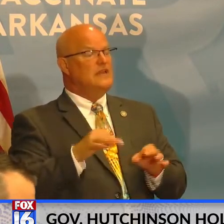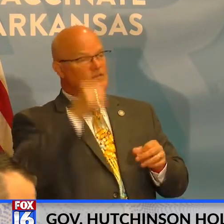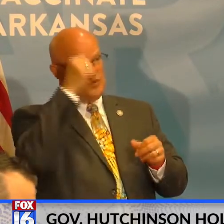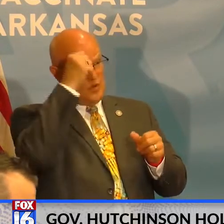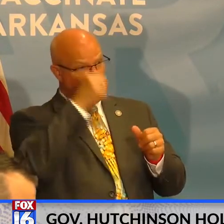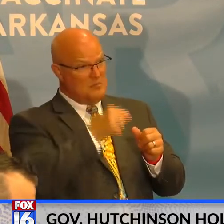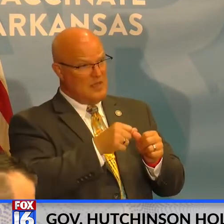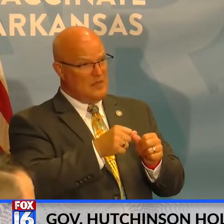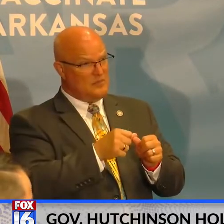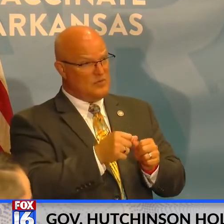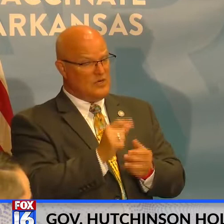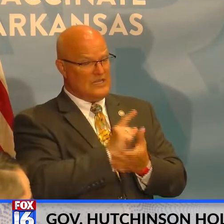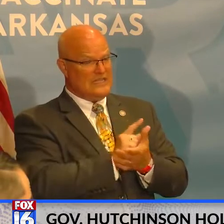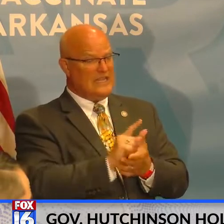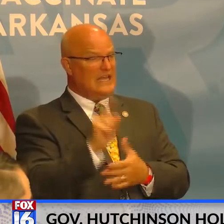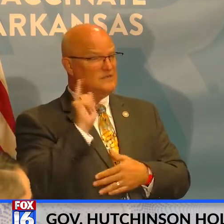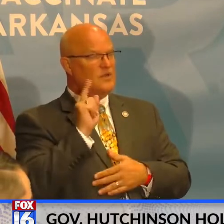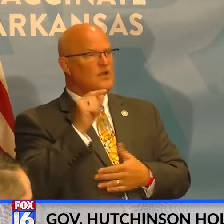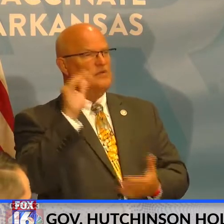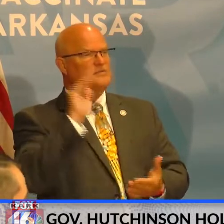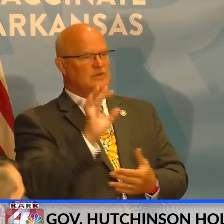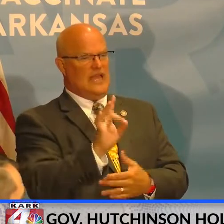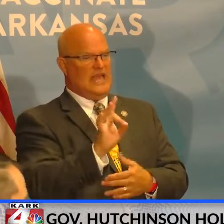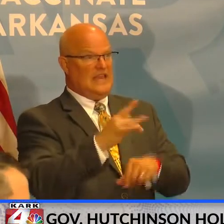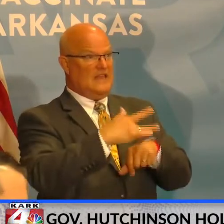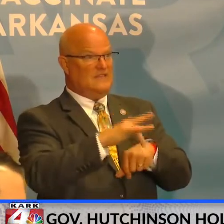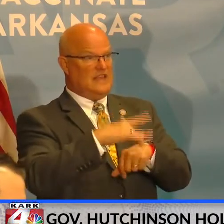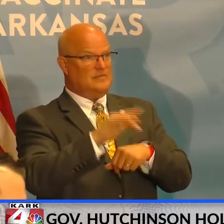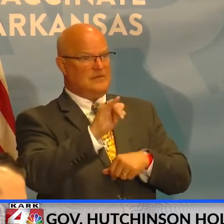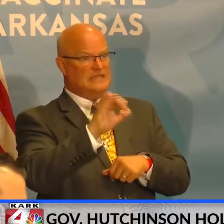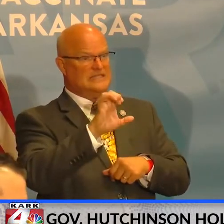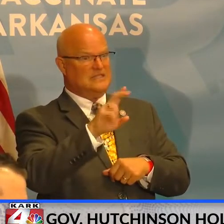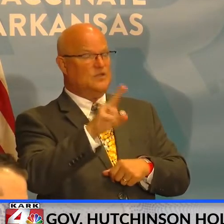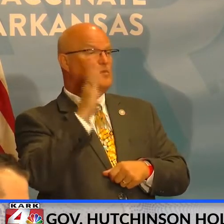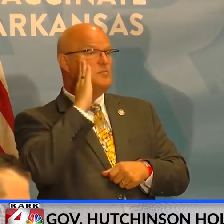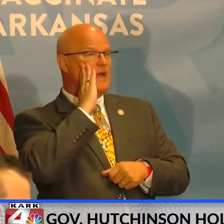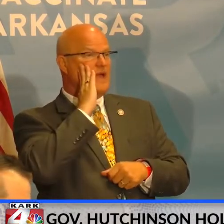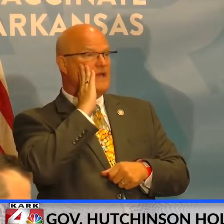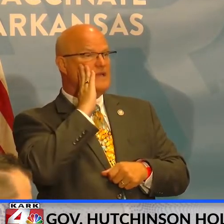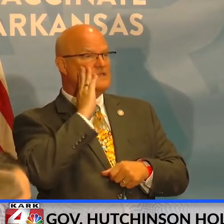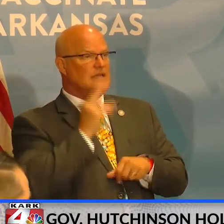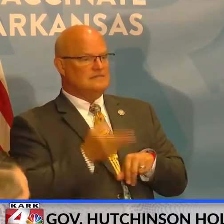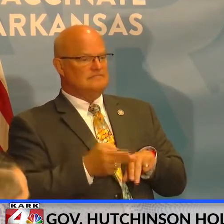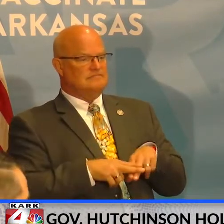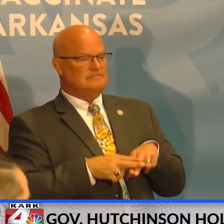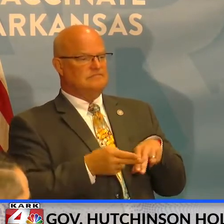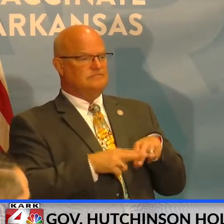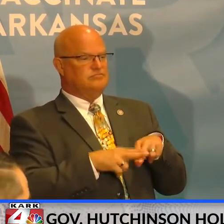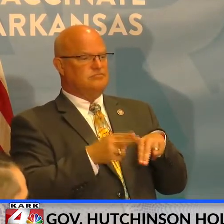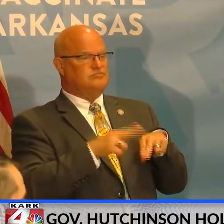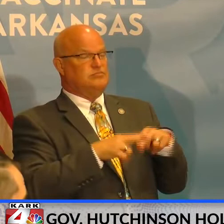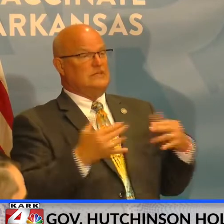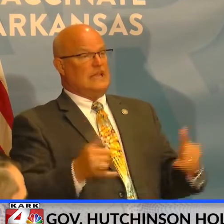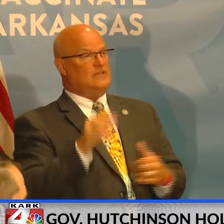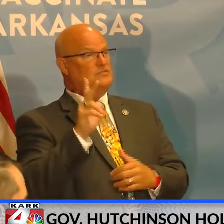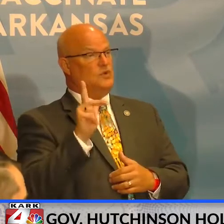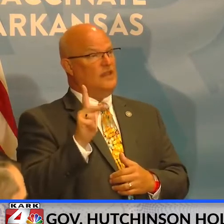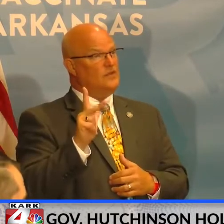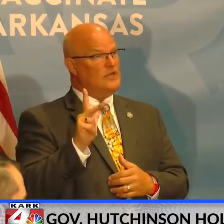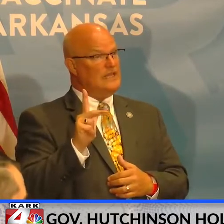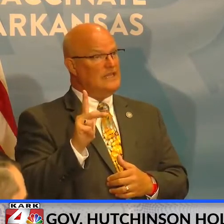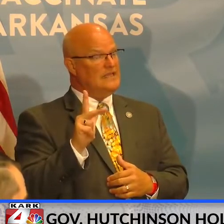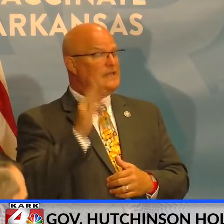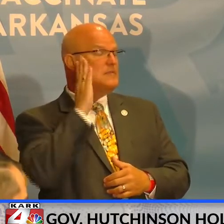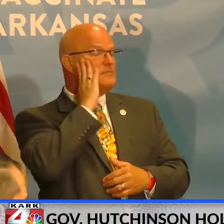remember, last week it got down to eight available ICU beds. We've gradually increased that up to 23. And